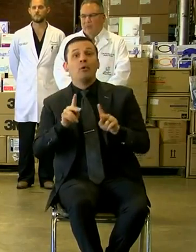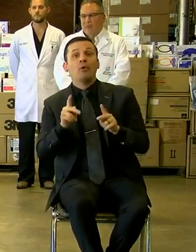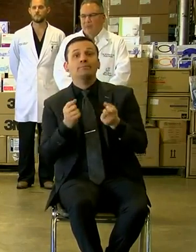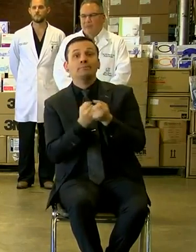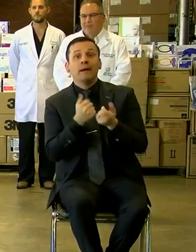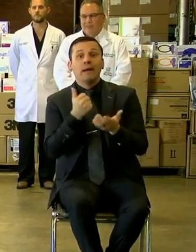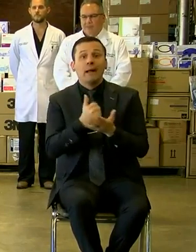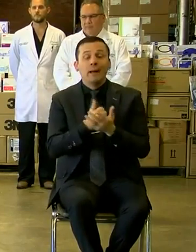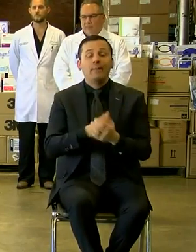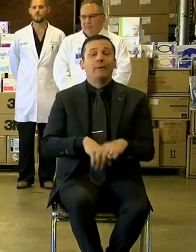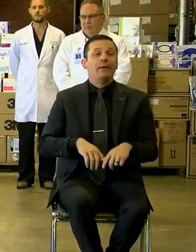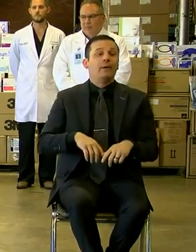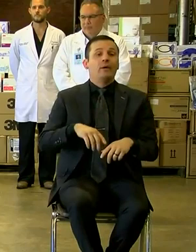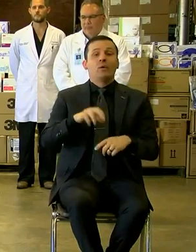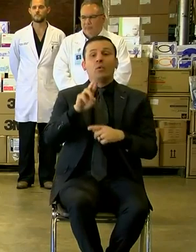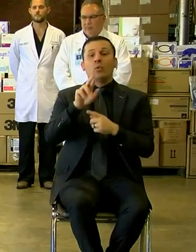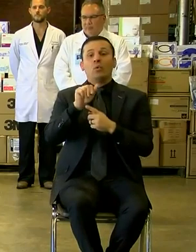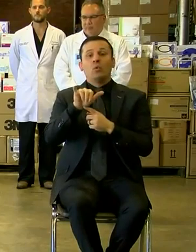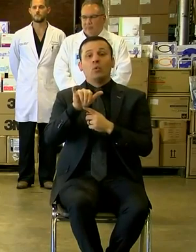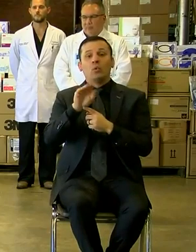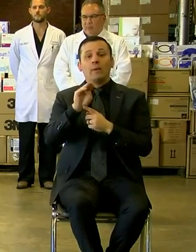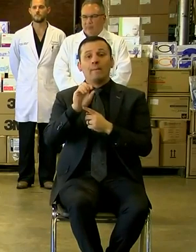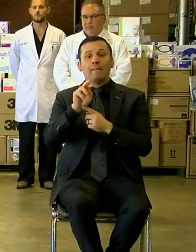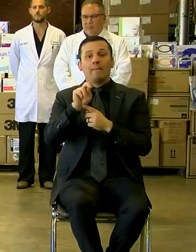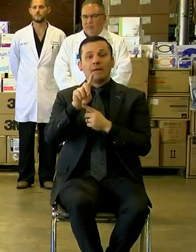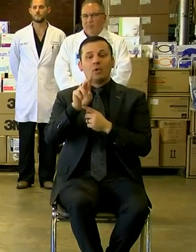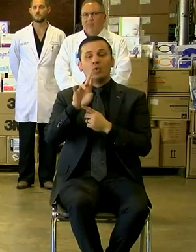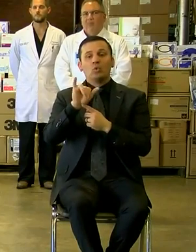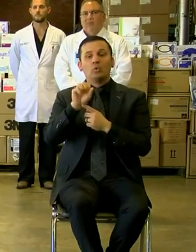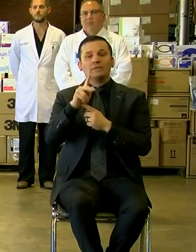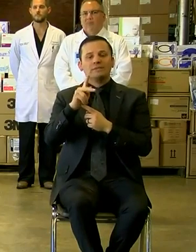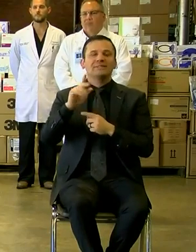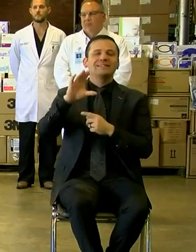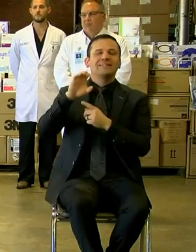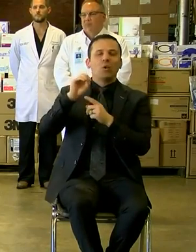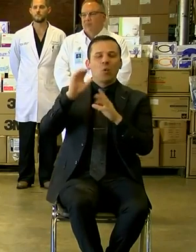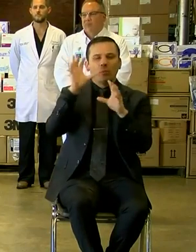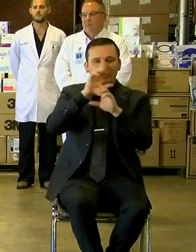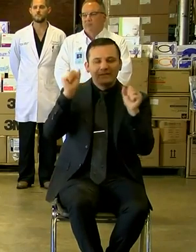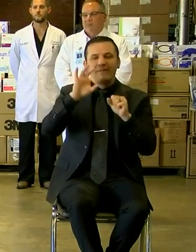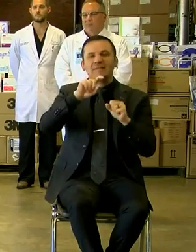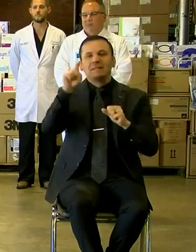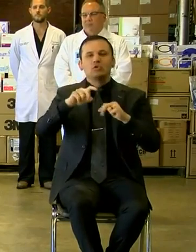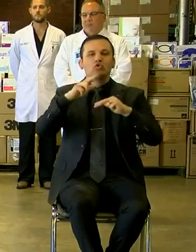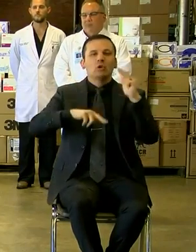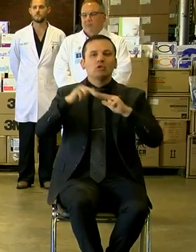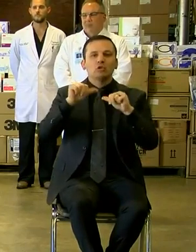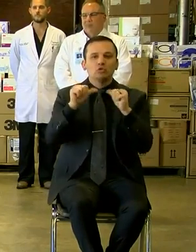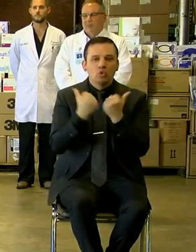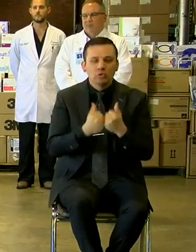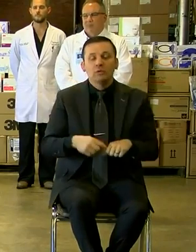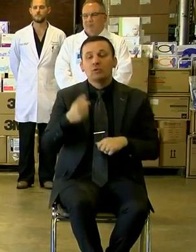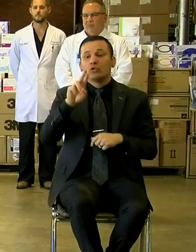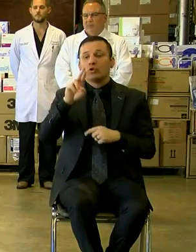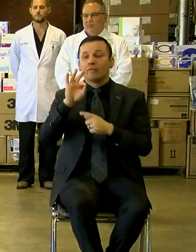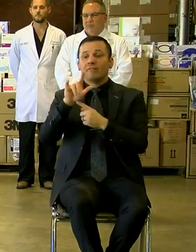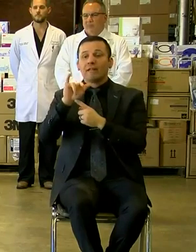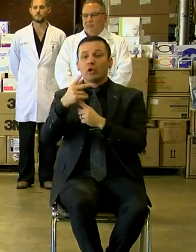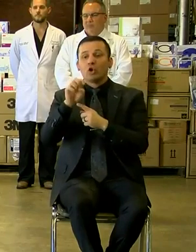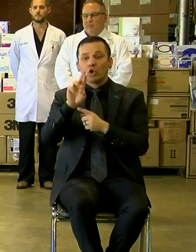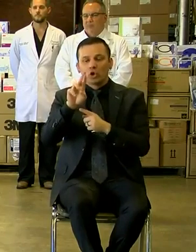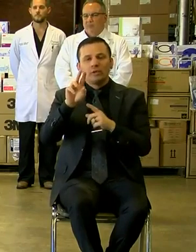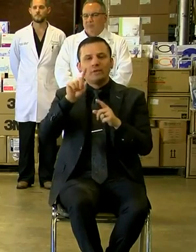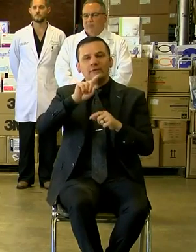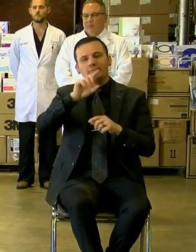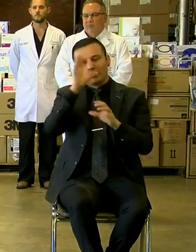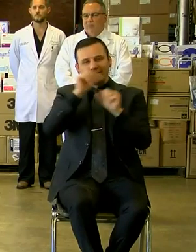our needs include Raymond Riss, the CEO and president of the Texas Construction Association. Dr. Fleger, the president of the Texas